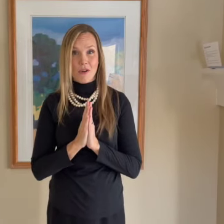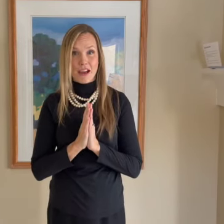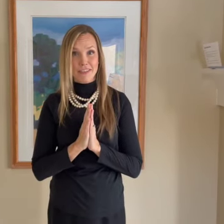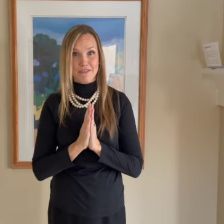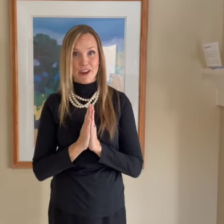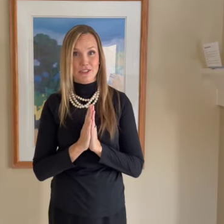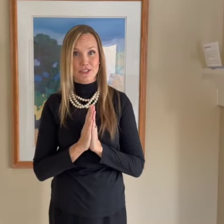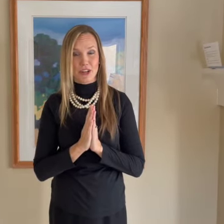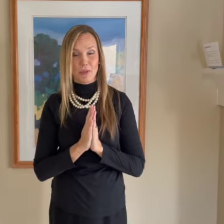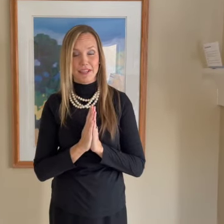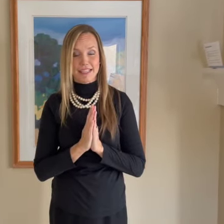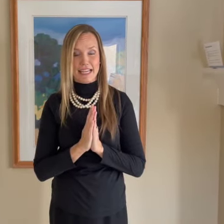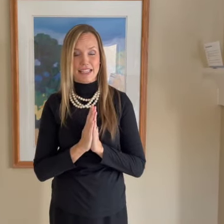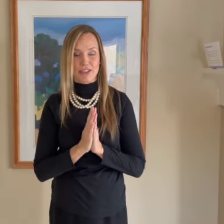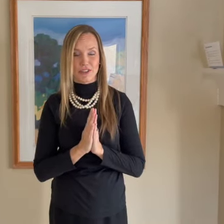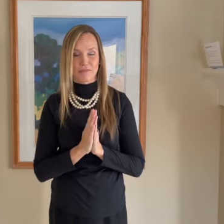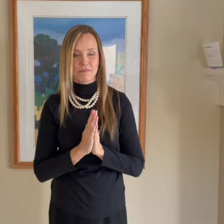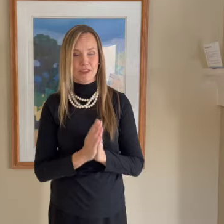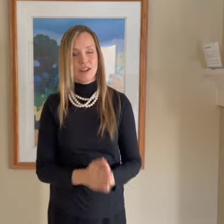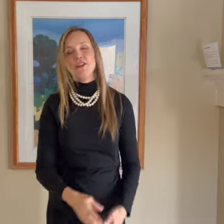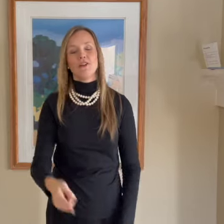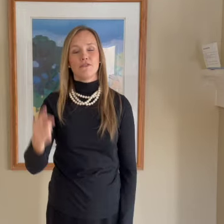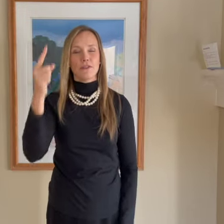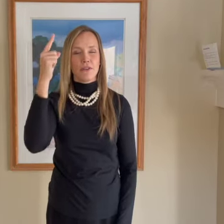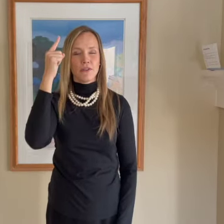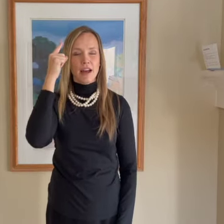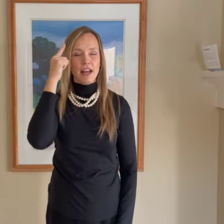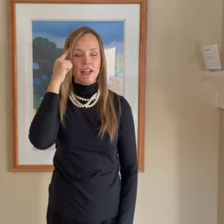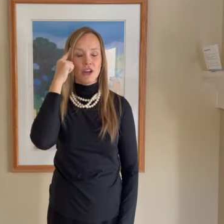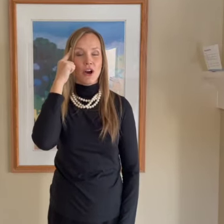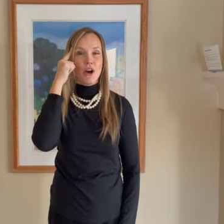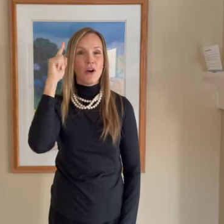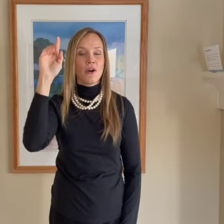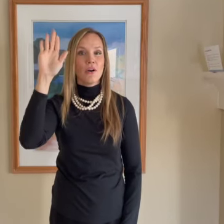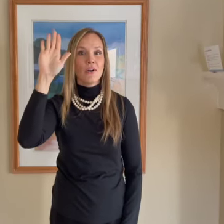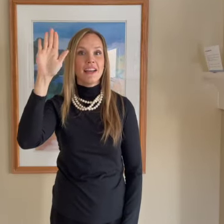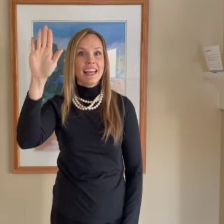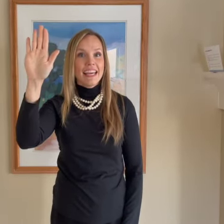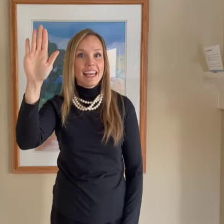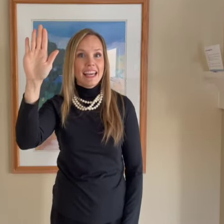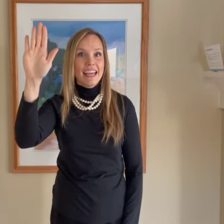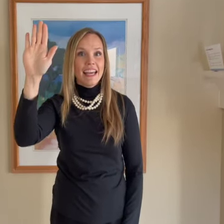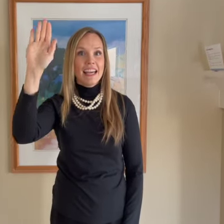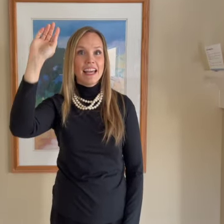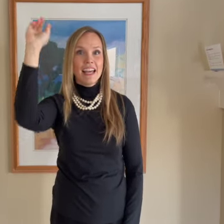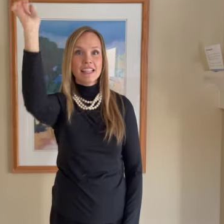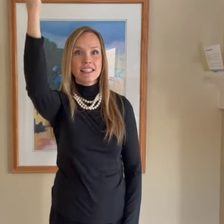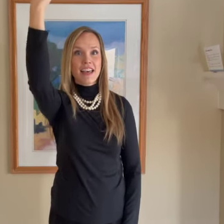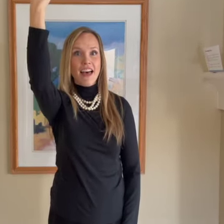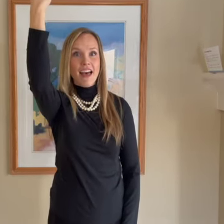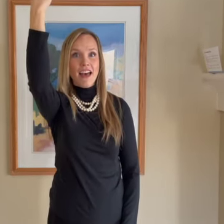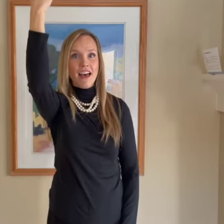Heavenly Father's there willing to answer. For I know he's there.